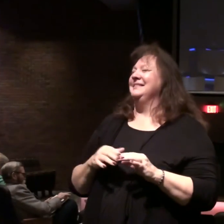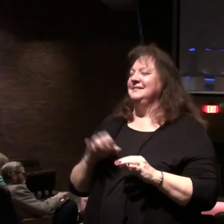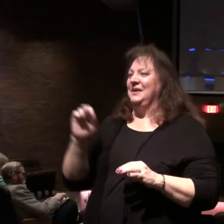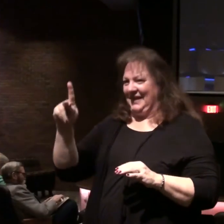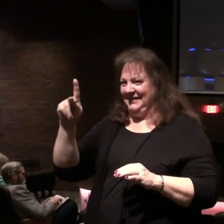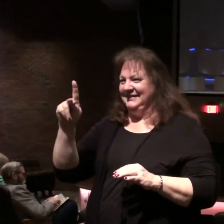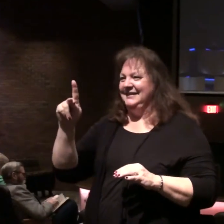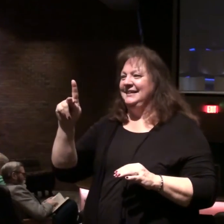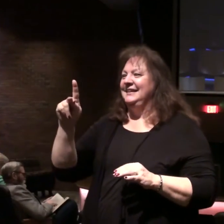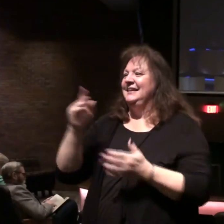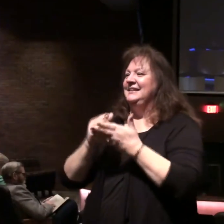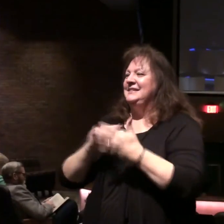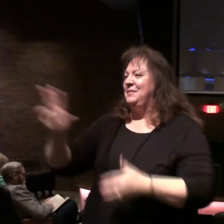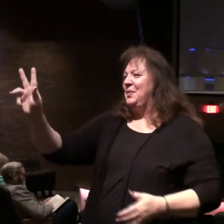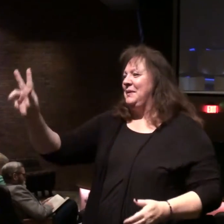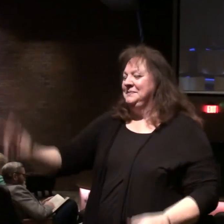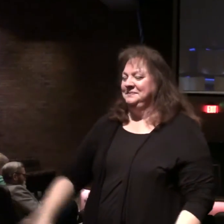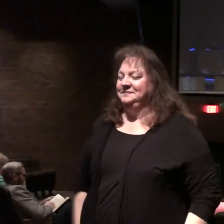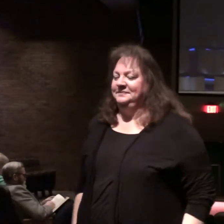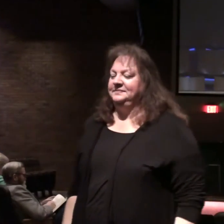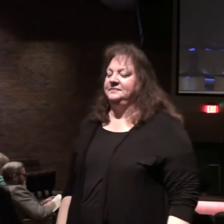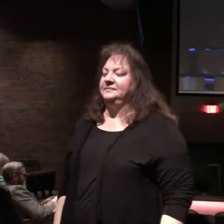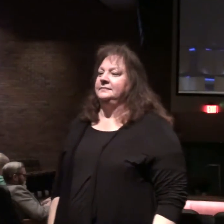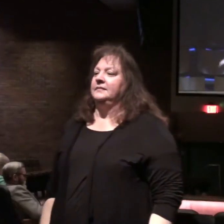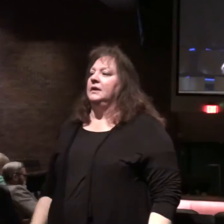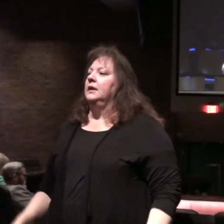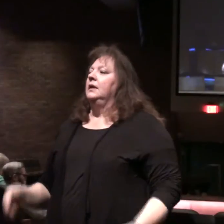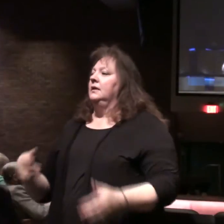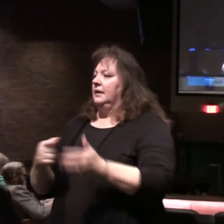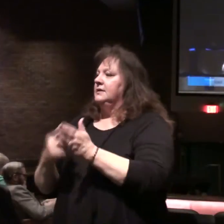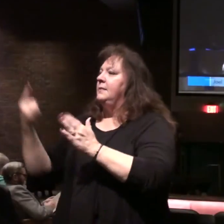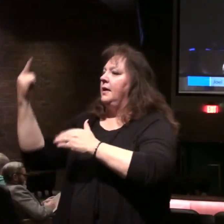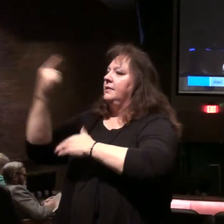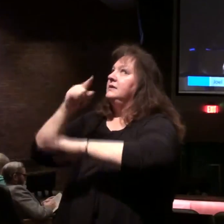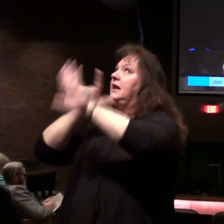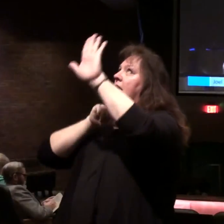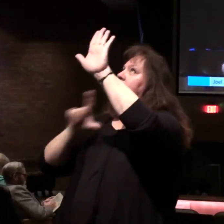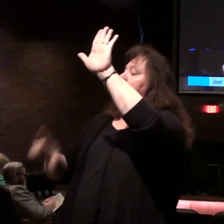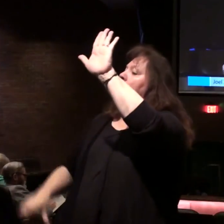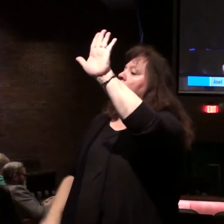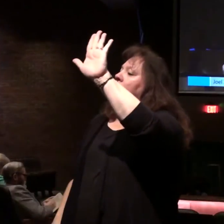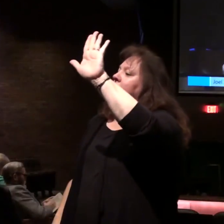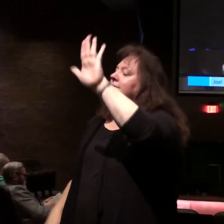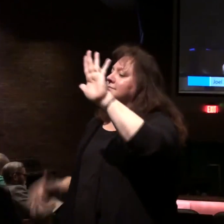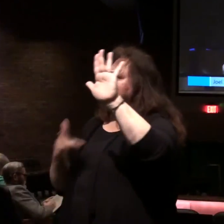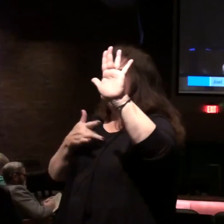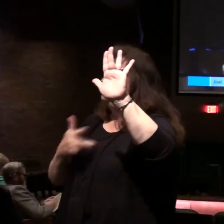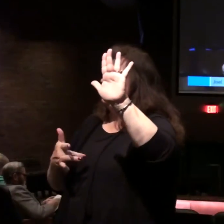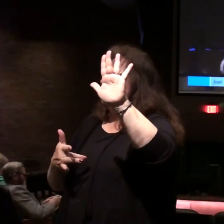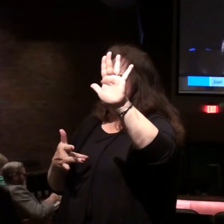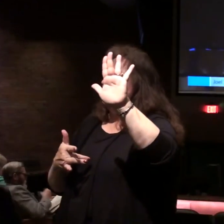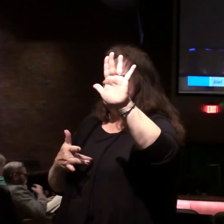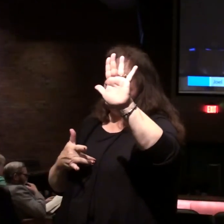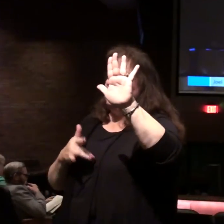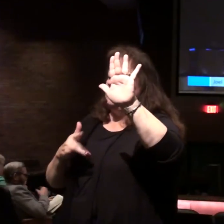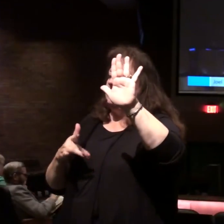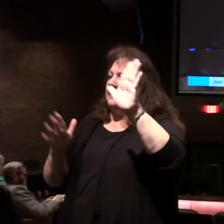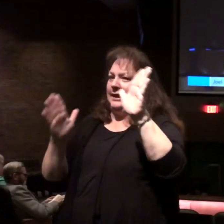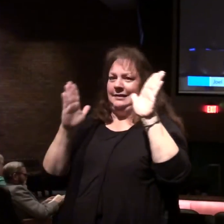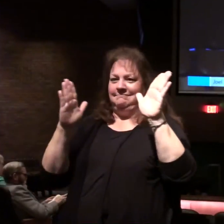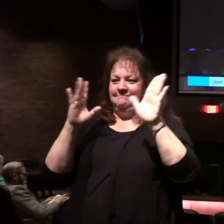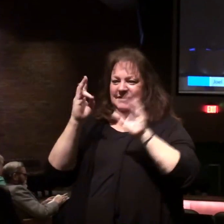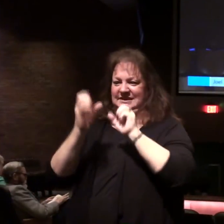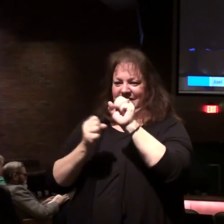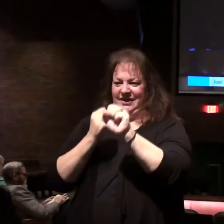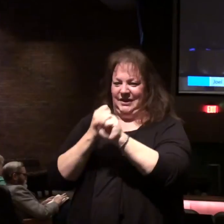Okay, we're in Joel chapter three. Joel chapter three is about the day of the Lord for a large part. That is that seven year